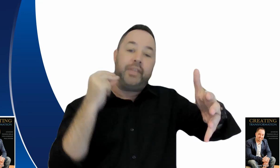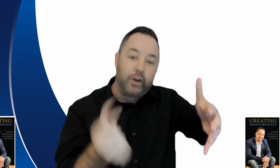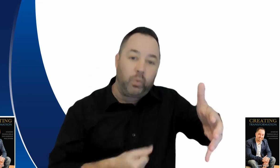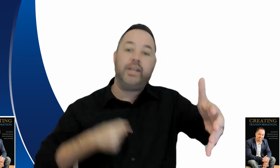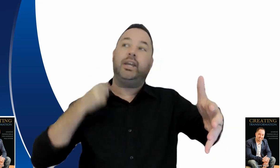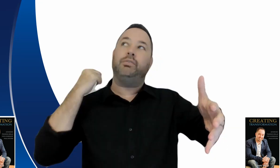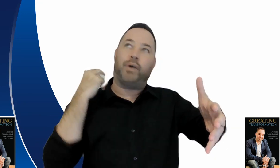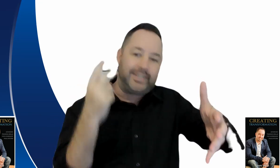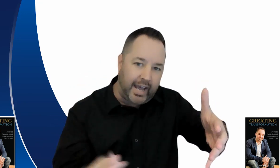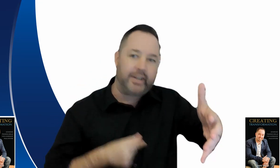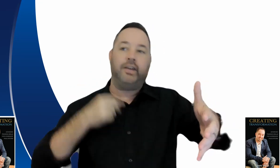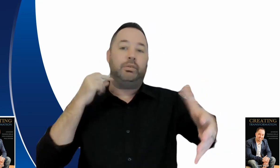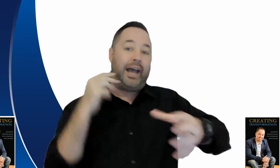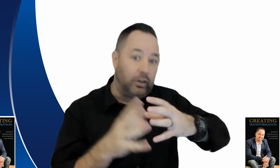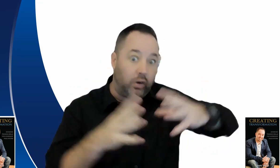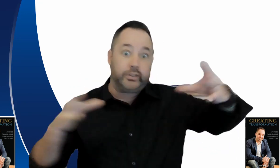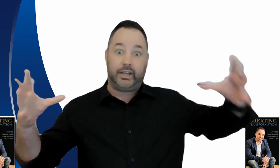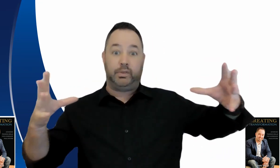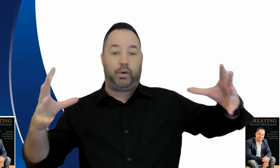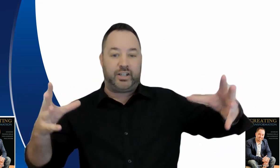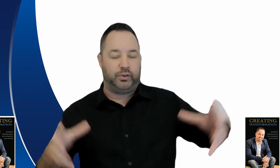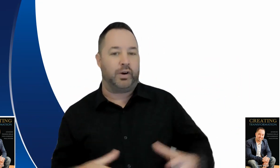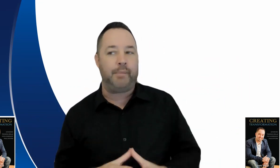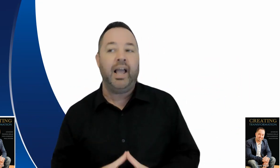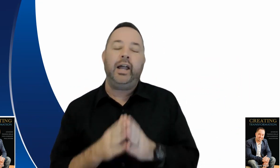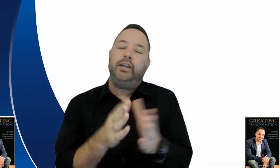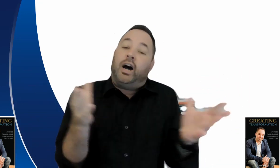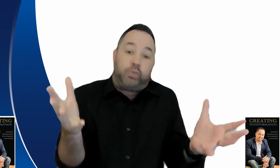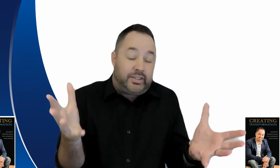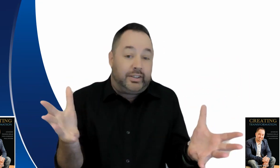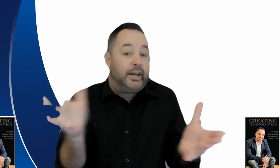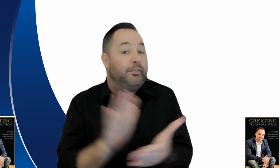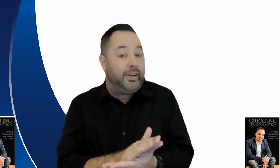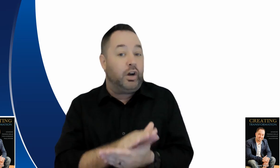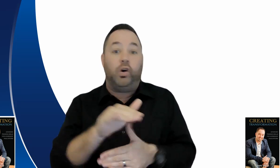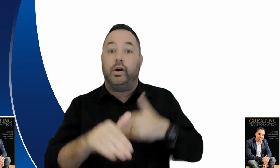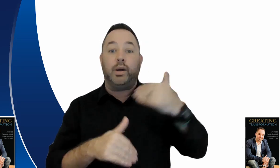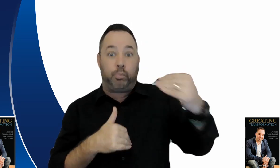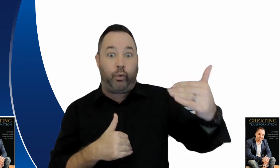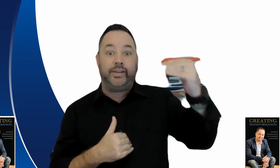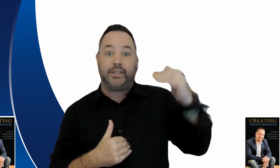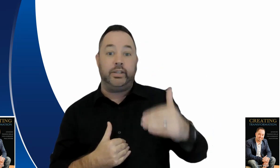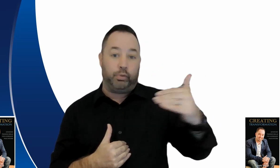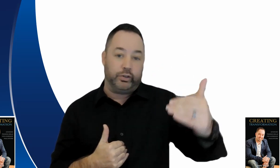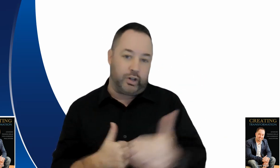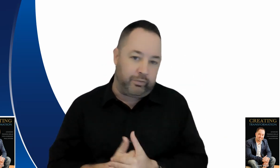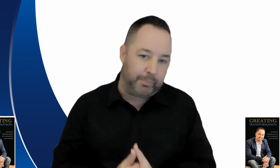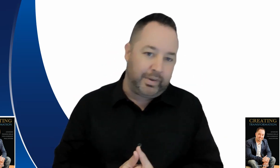they know when to give breaks how to give them how long to give the breaks for i've recently done a video on breaks and the importance of them